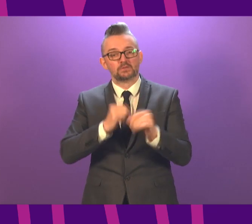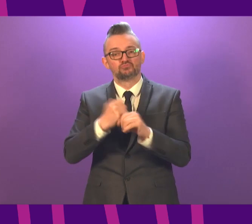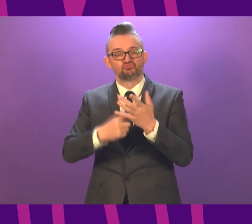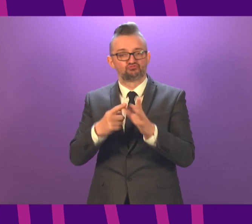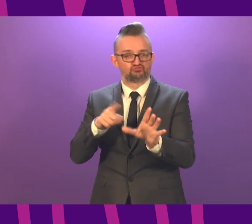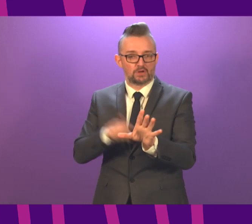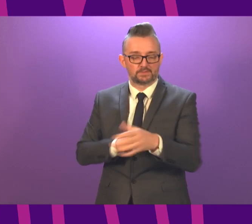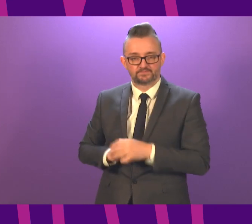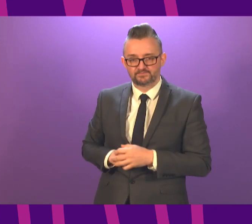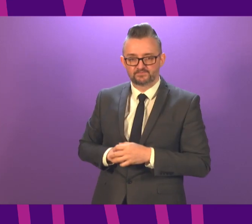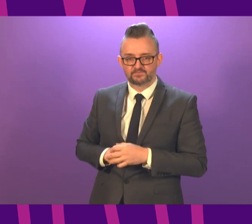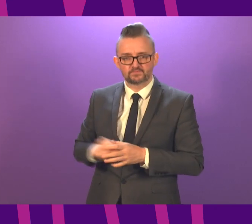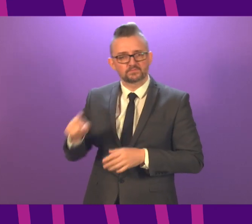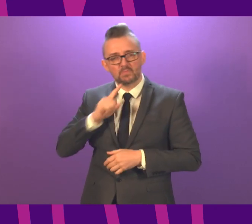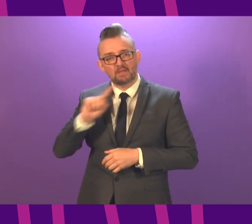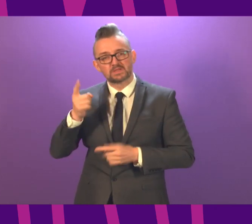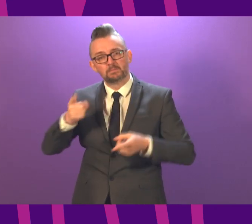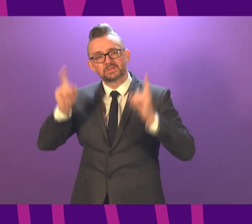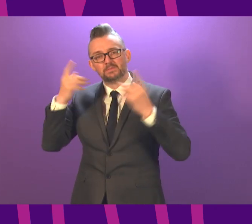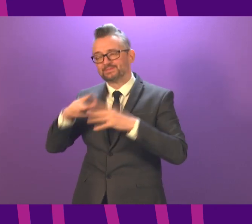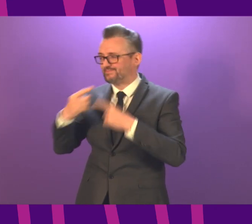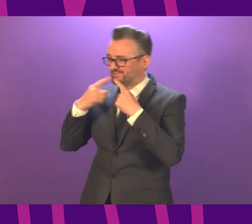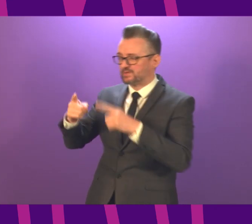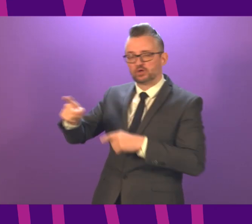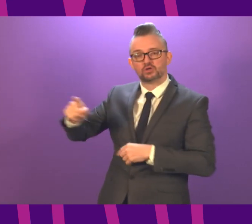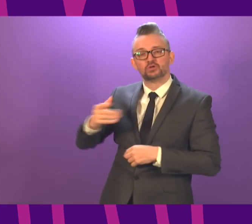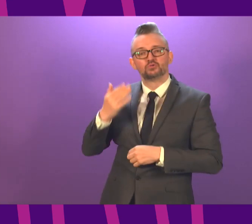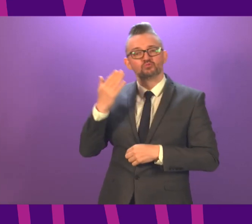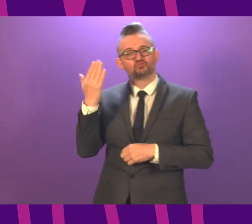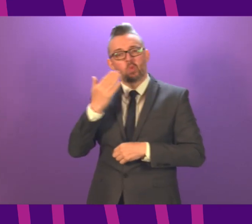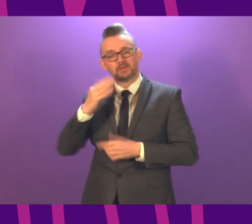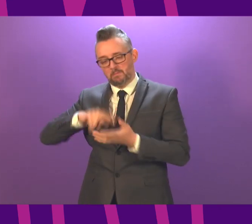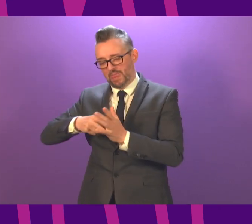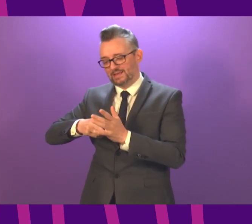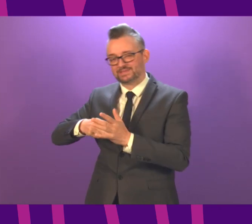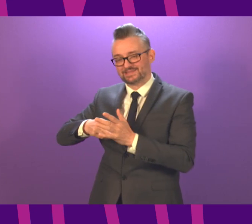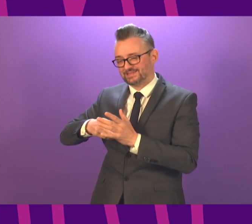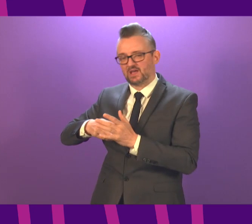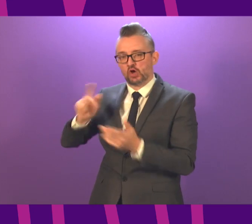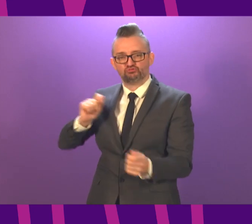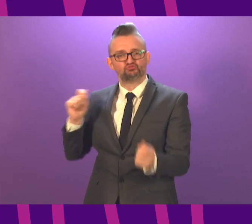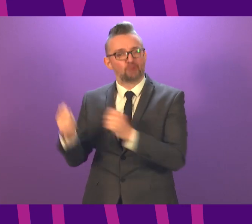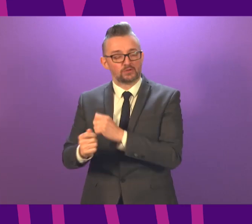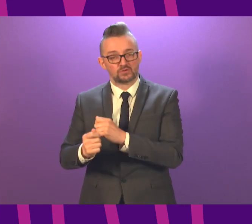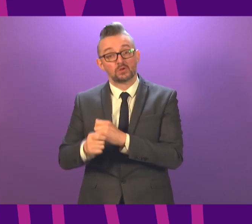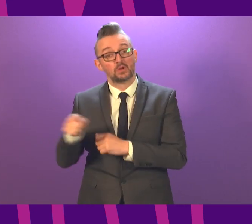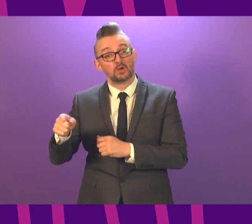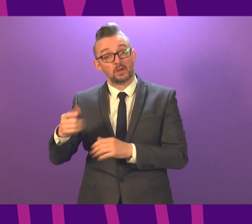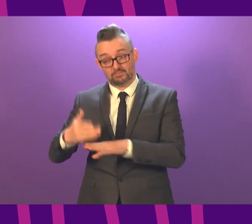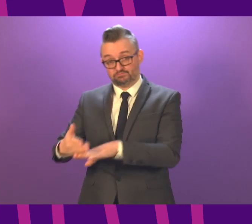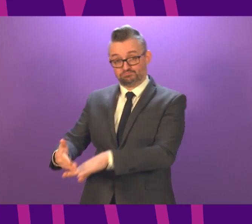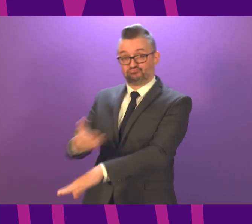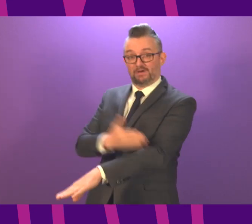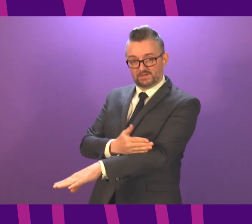The Prime Minister has explained why plans for schools in January have changed. These plans previously